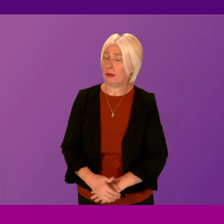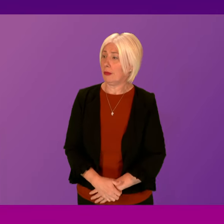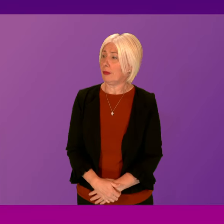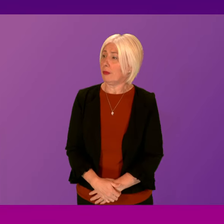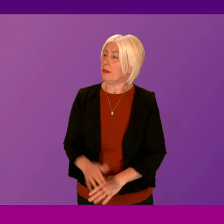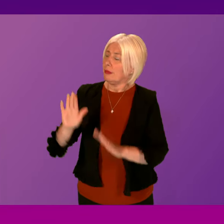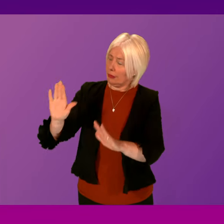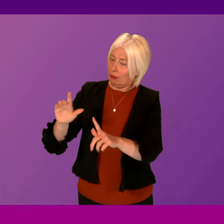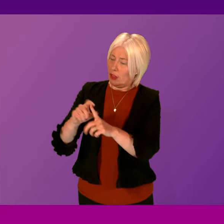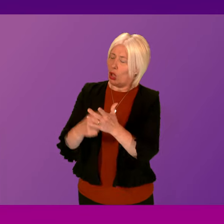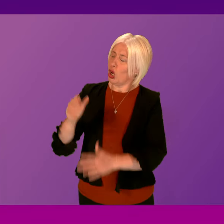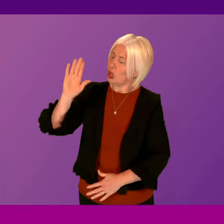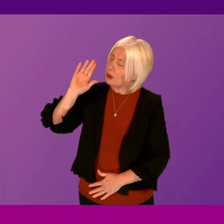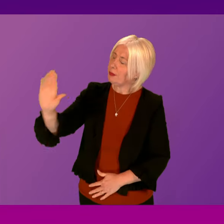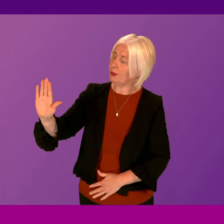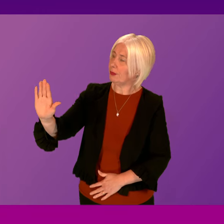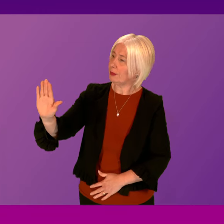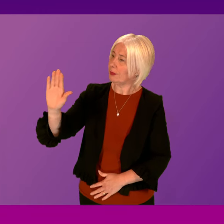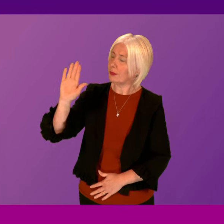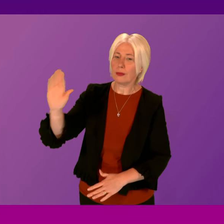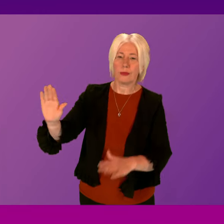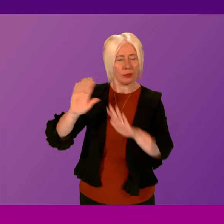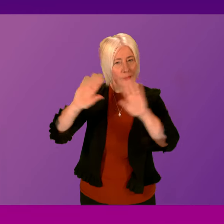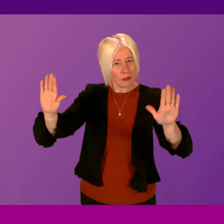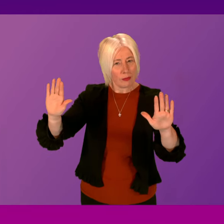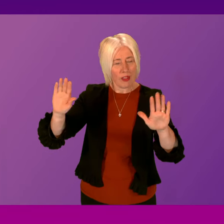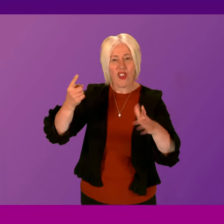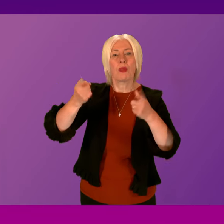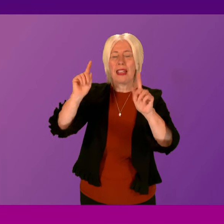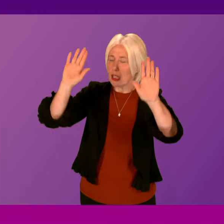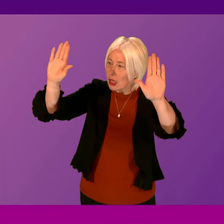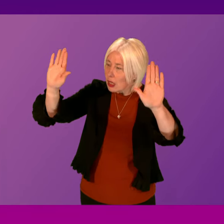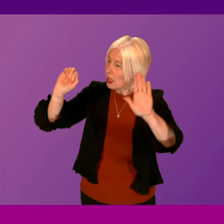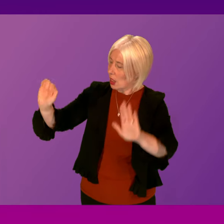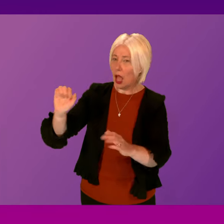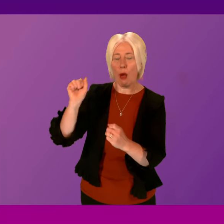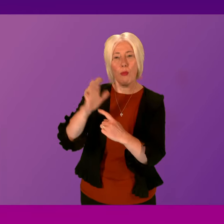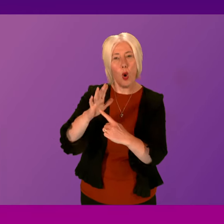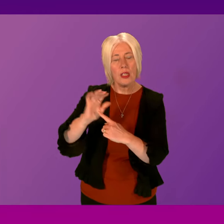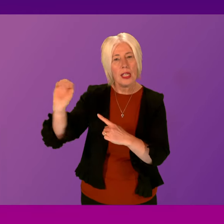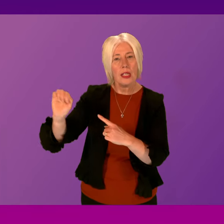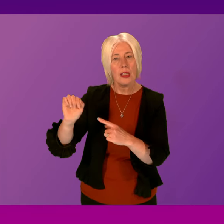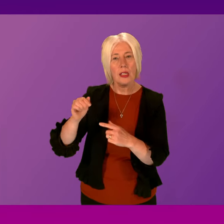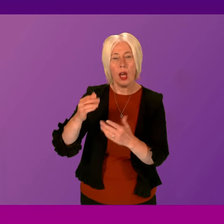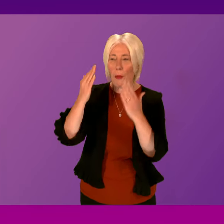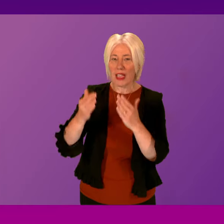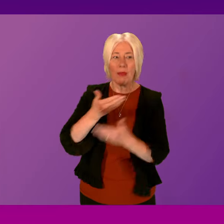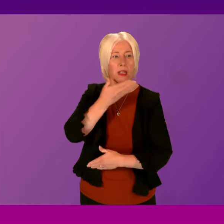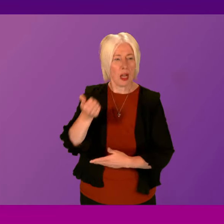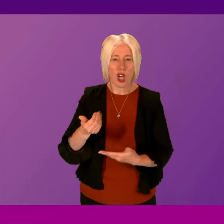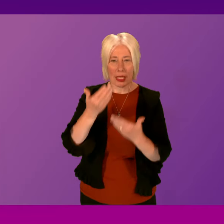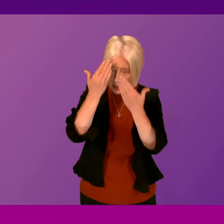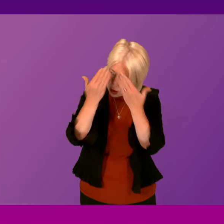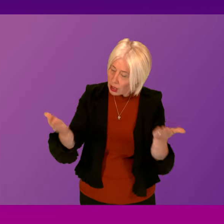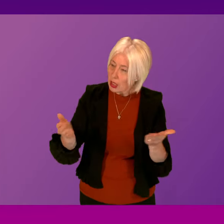Mr. Ross, I, Mr. Ross, no, First Minister, sorry, it's very important that members address one another courteously.